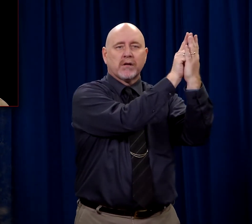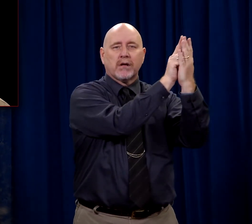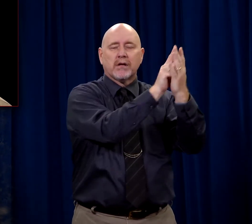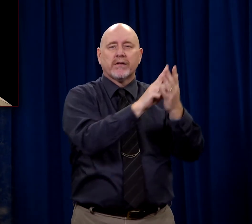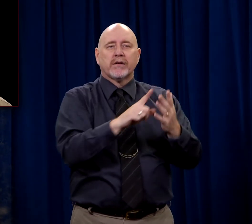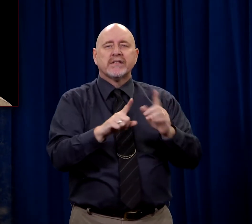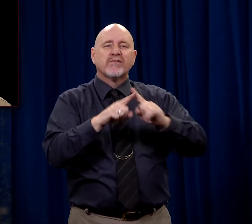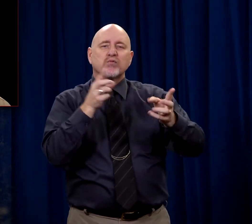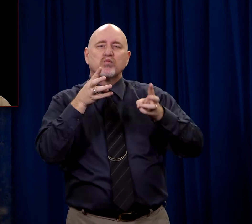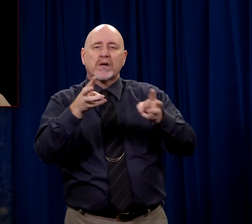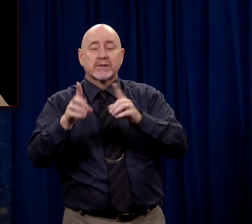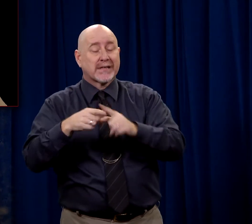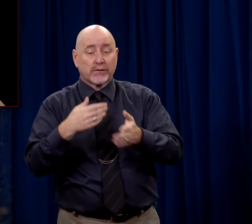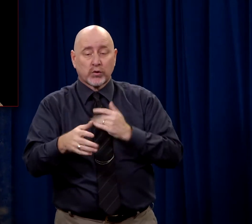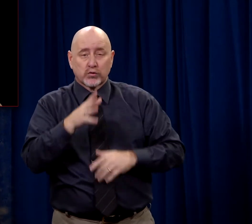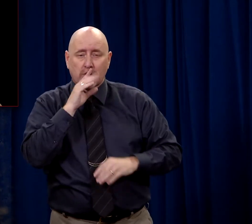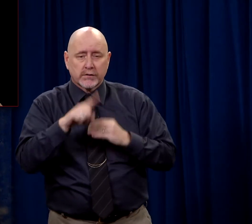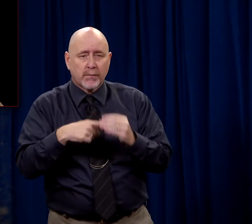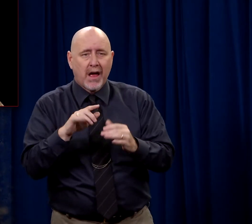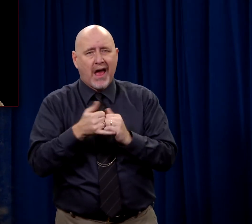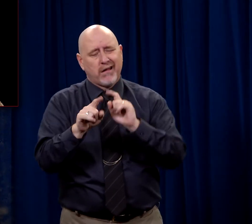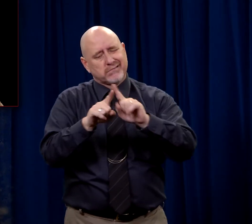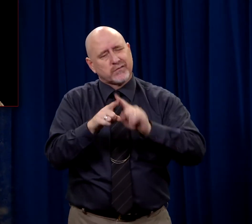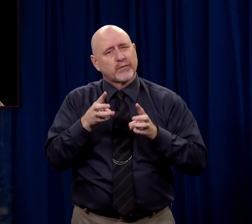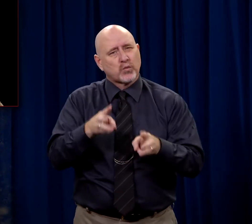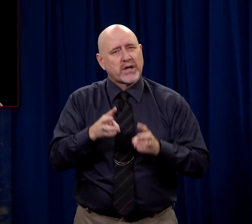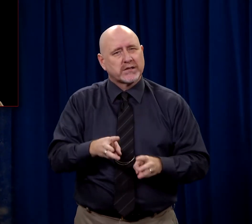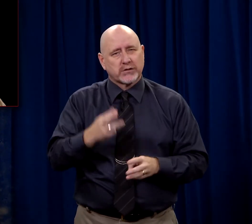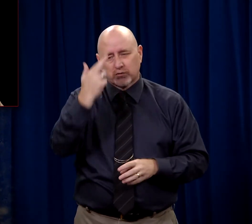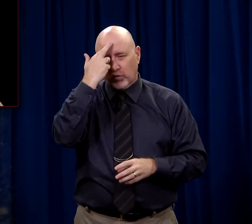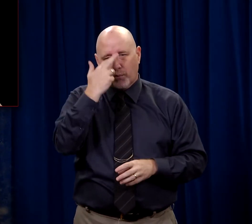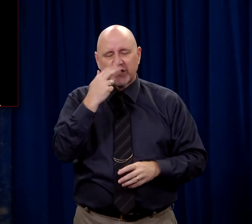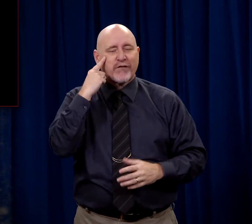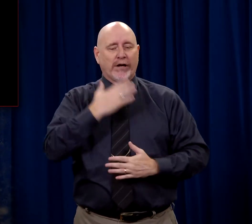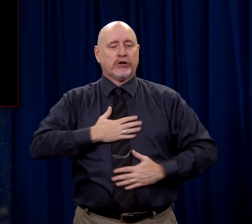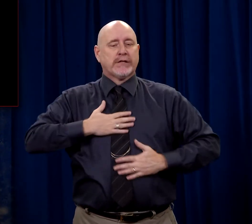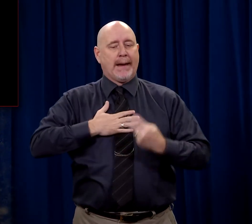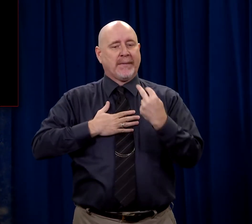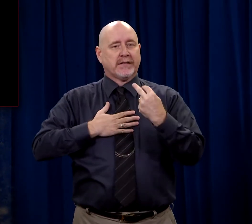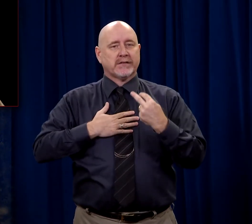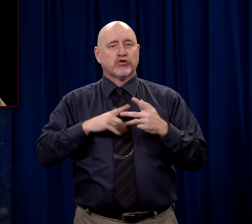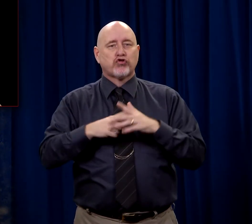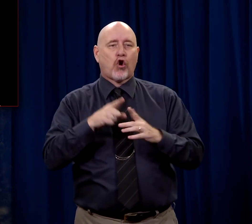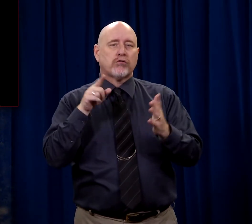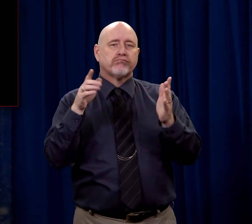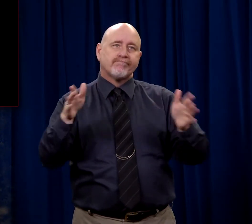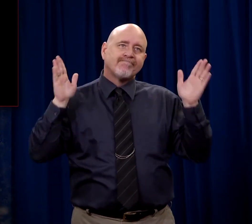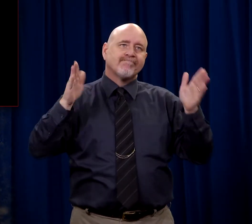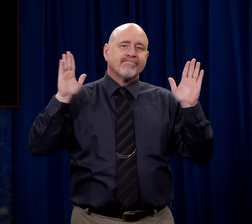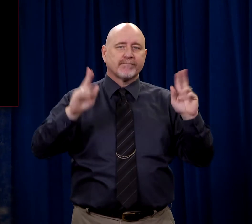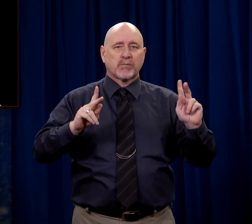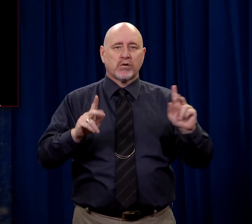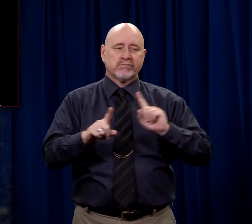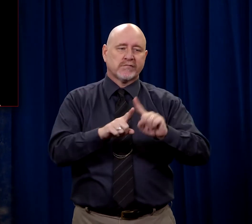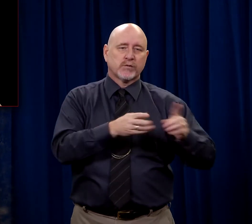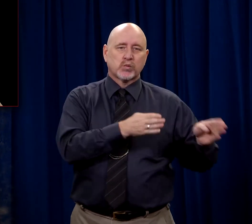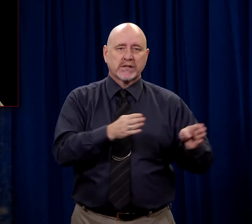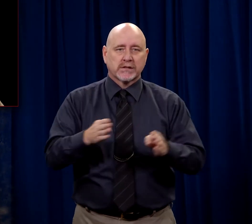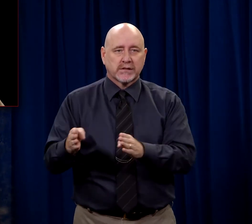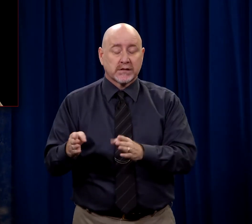sides of buildings. But anyway, he talks about the variety of ways just for entertainment that they would start crucifying different